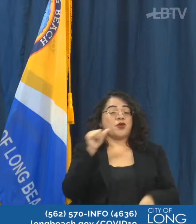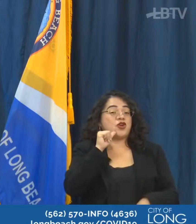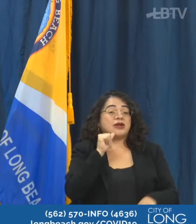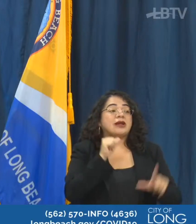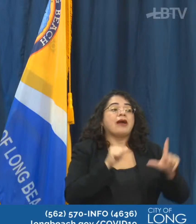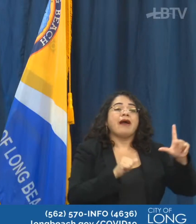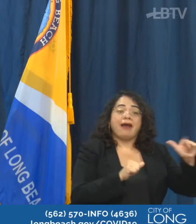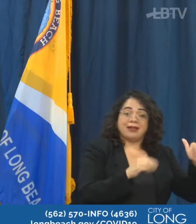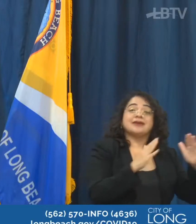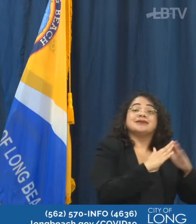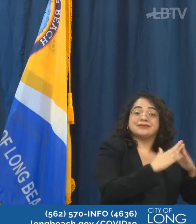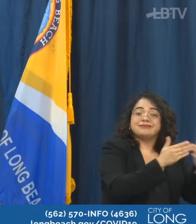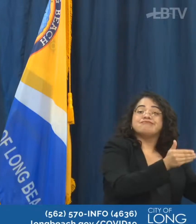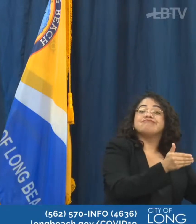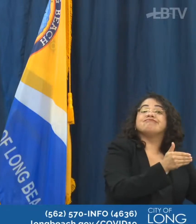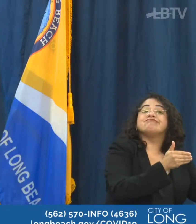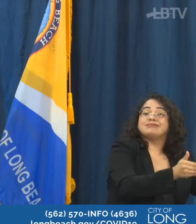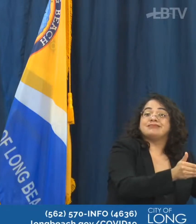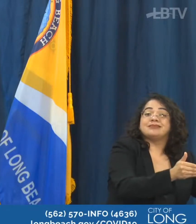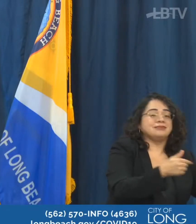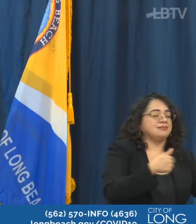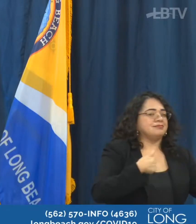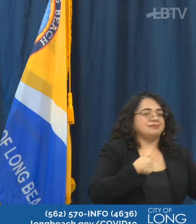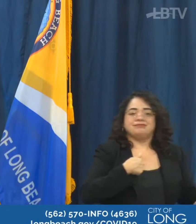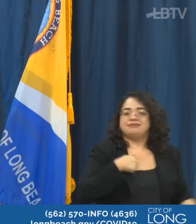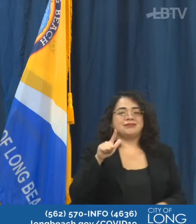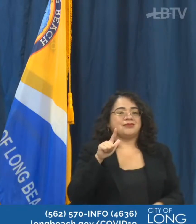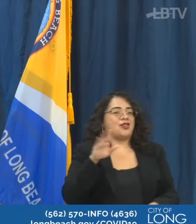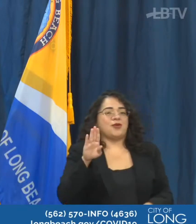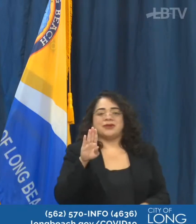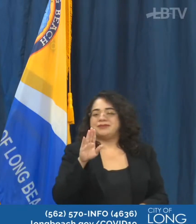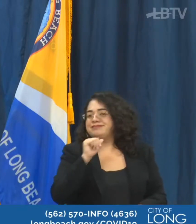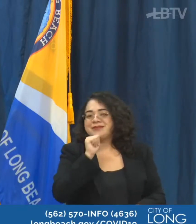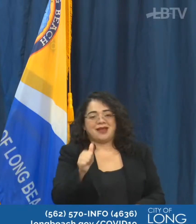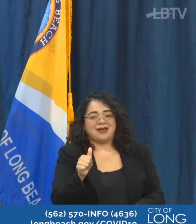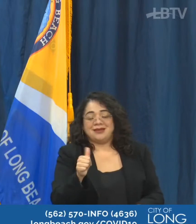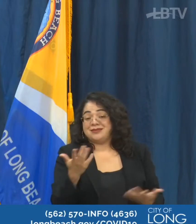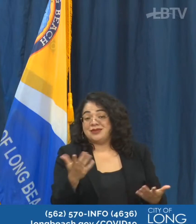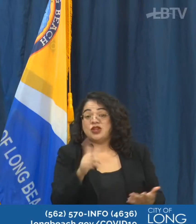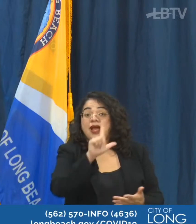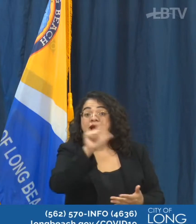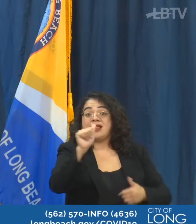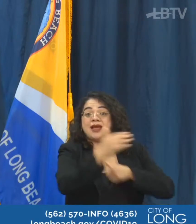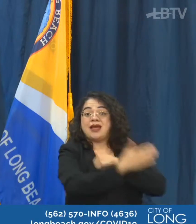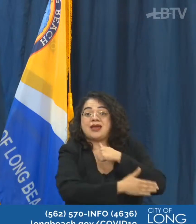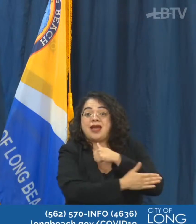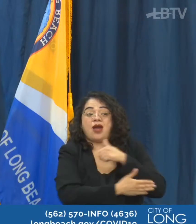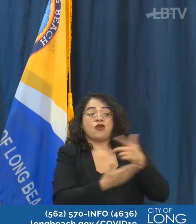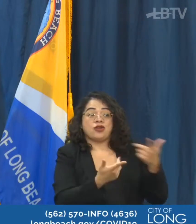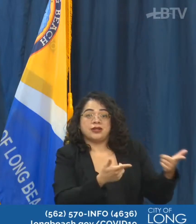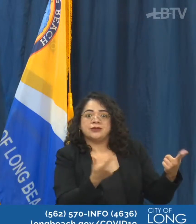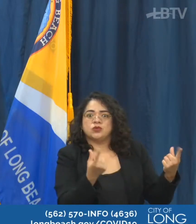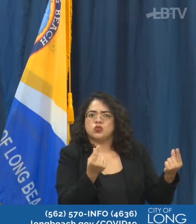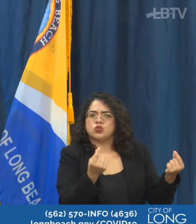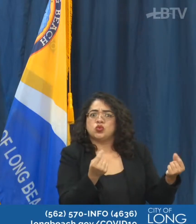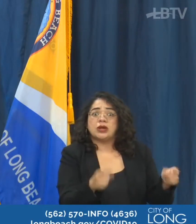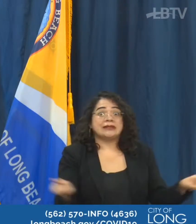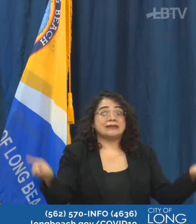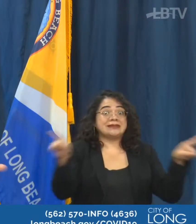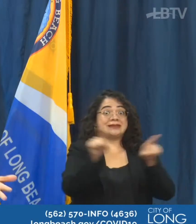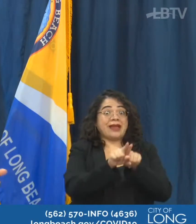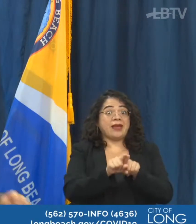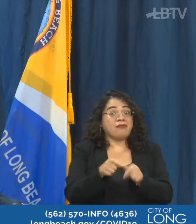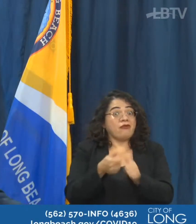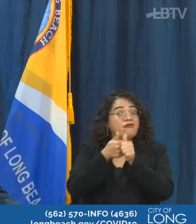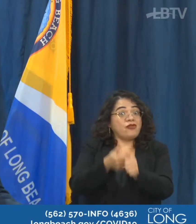declarations and that doesn't mean that the city or the county is going on that same date that is being